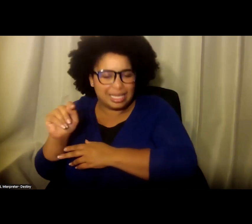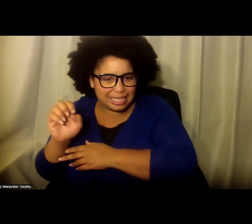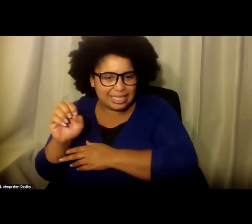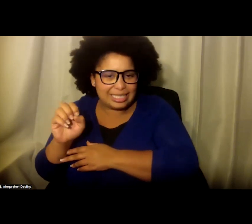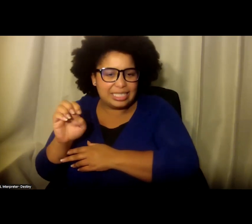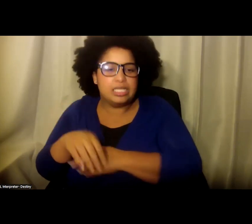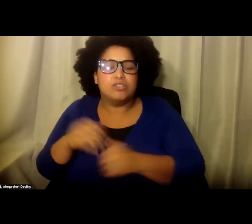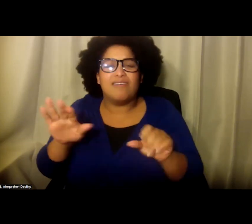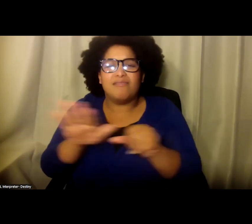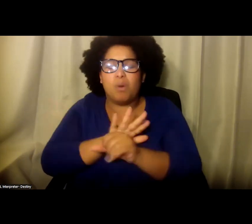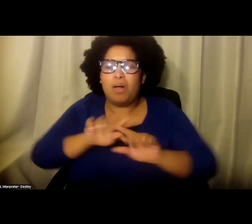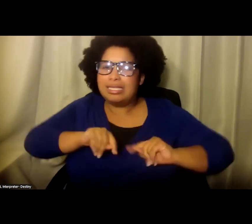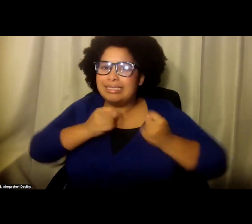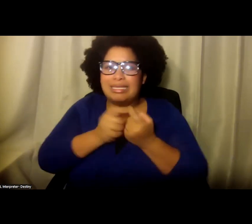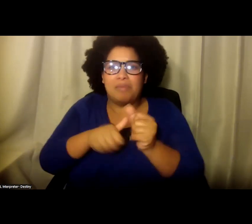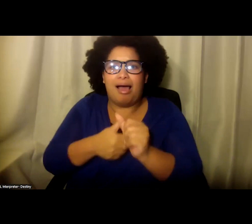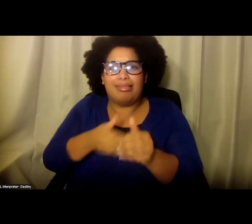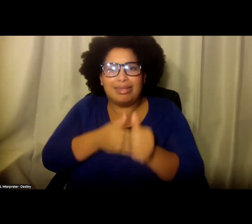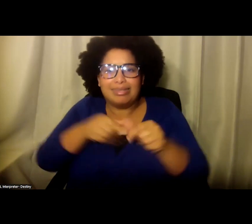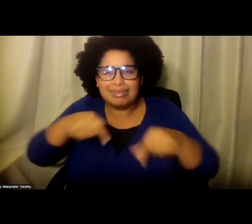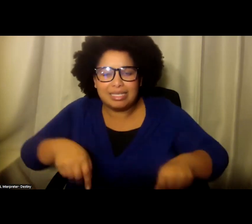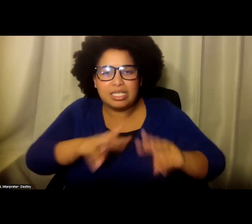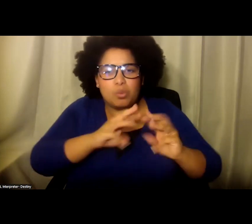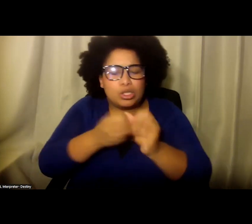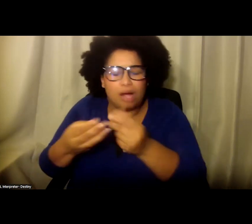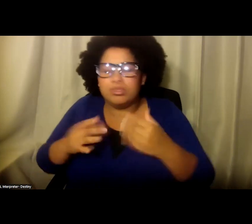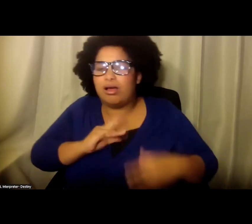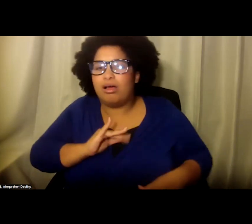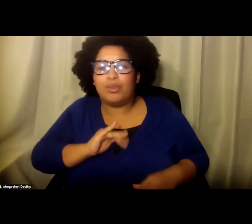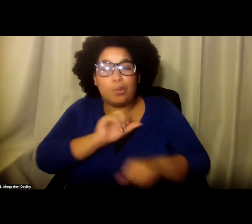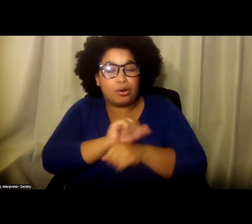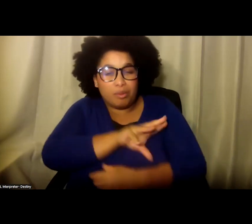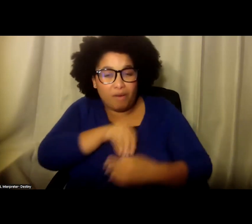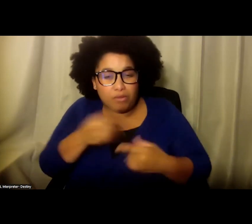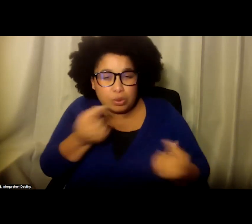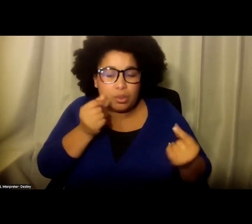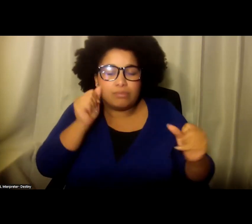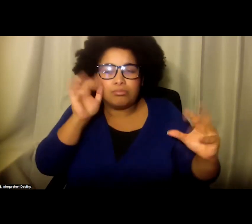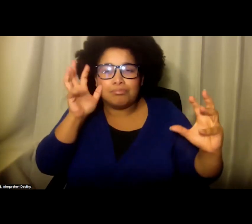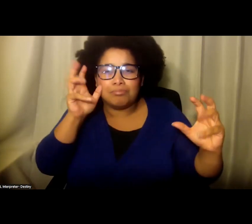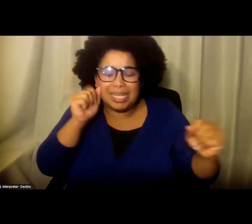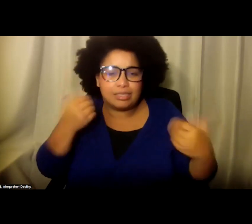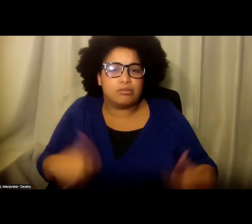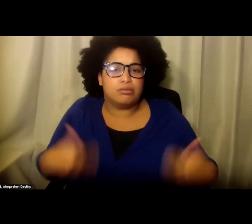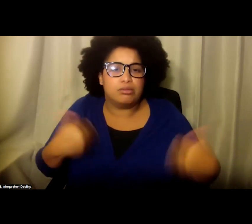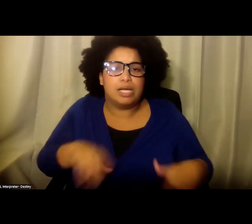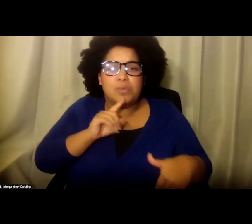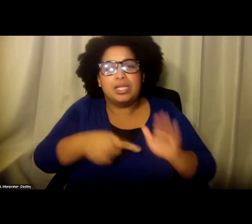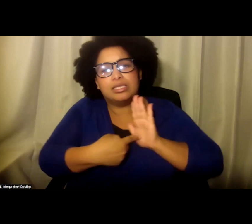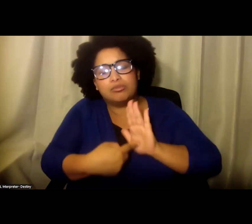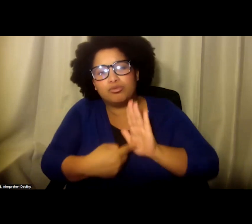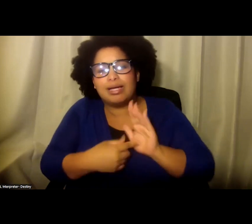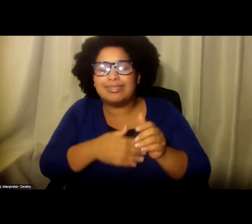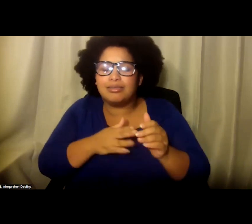Disability Thrives leadership. You know, what you've done is just been remarkable and really does demonstrate the